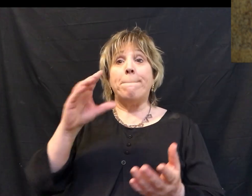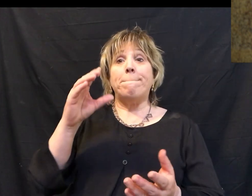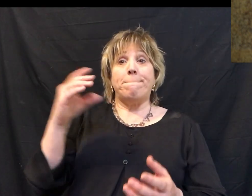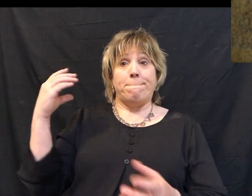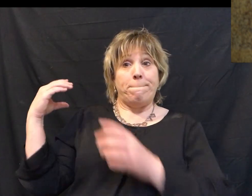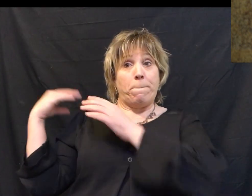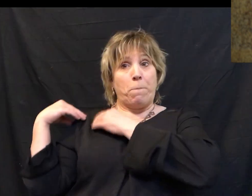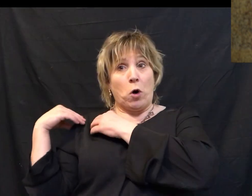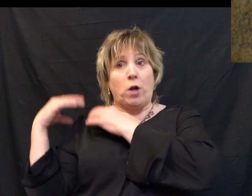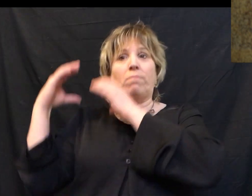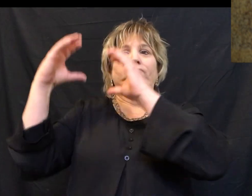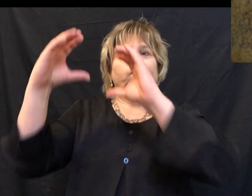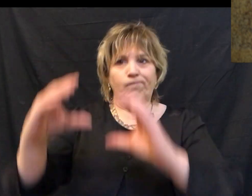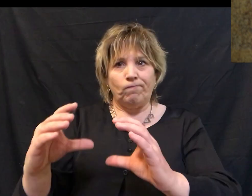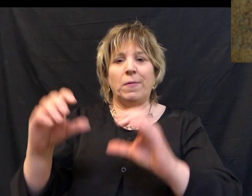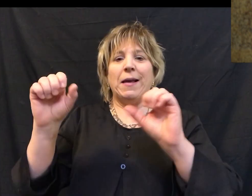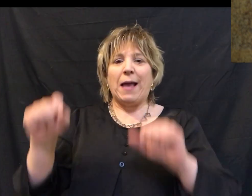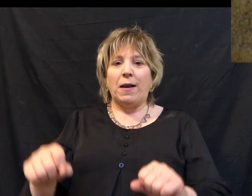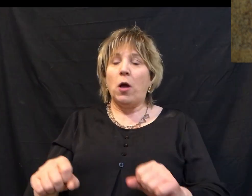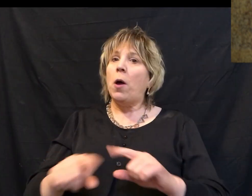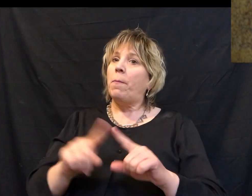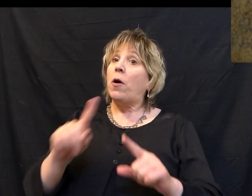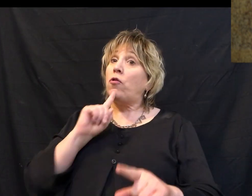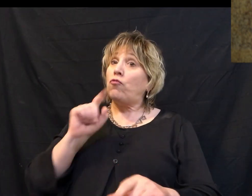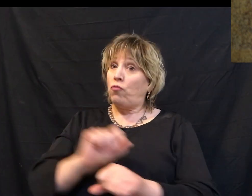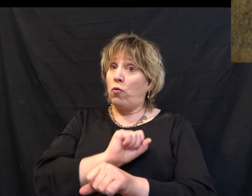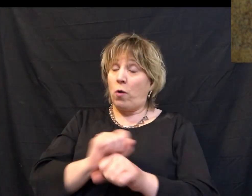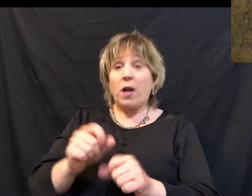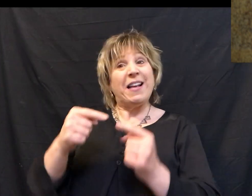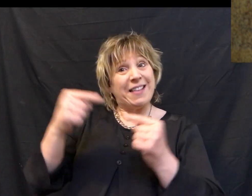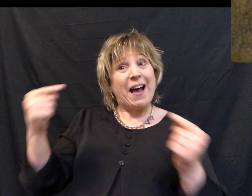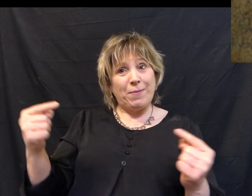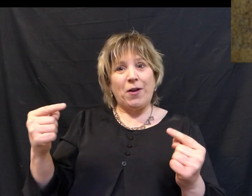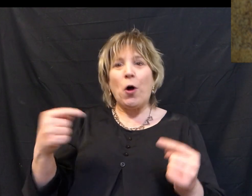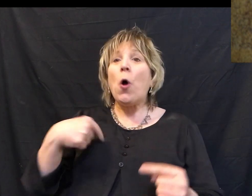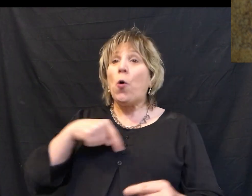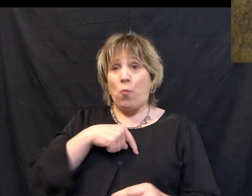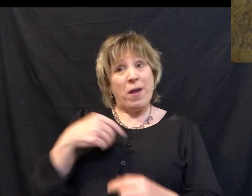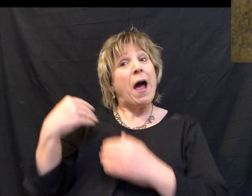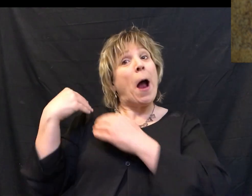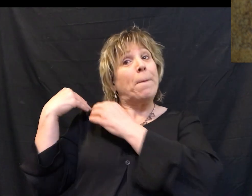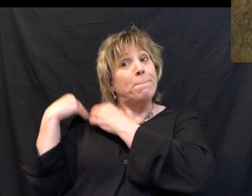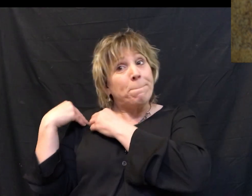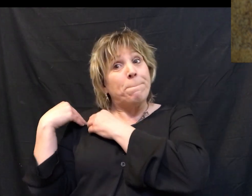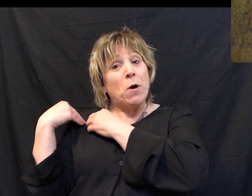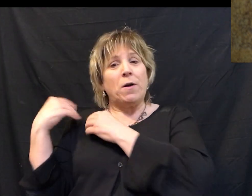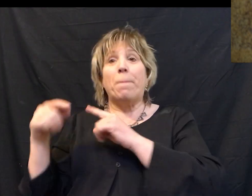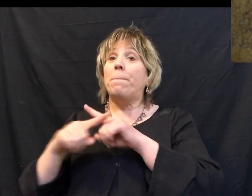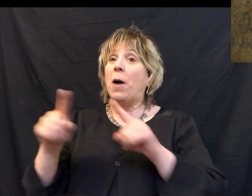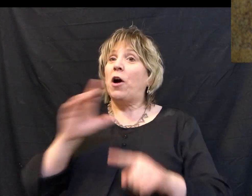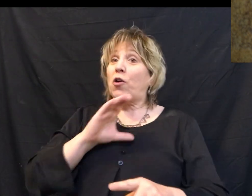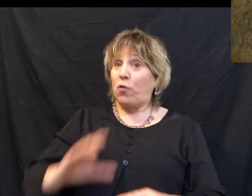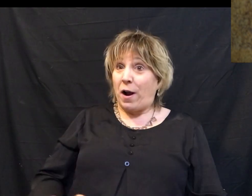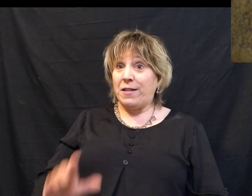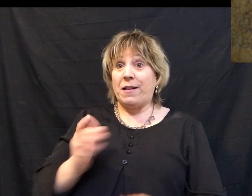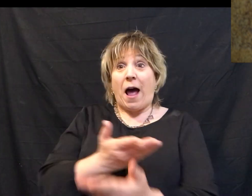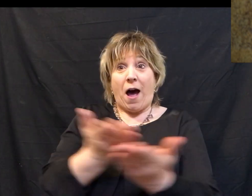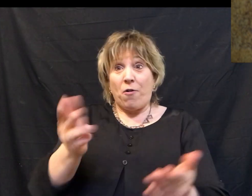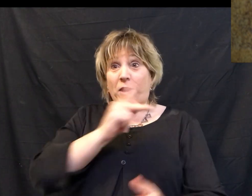unburdened. But really, ladies and gentlemen, the opposite is true. We are indeed burdened, but Christ,